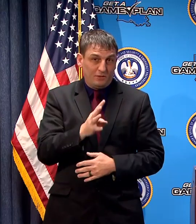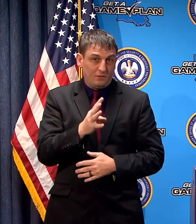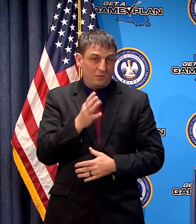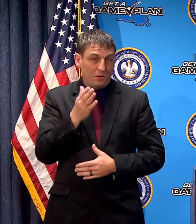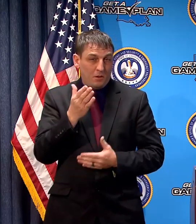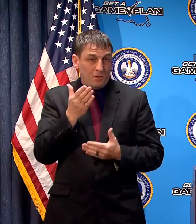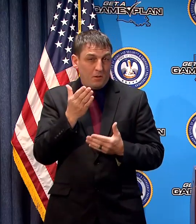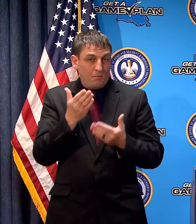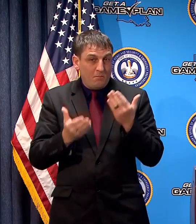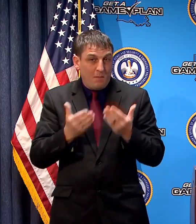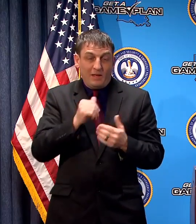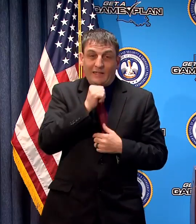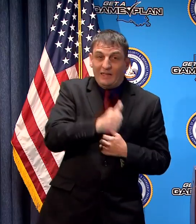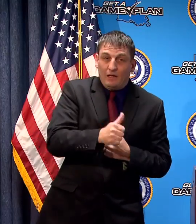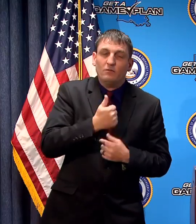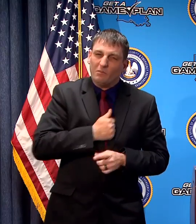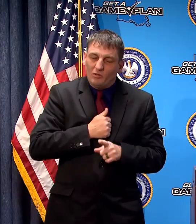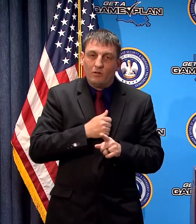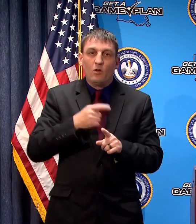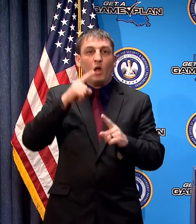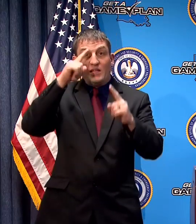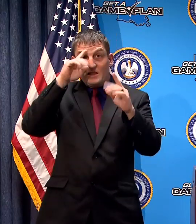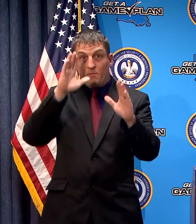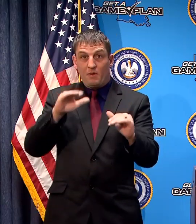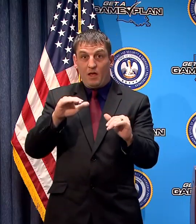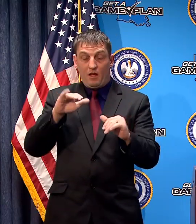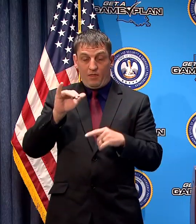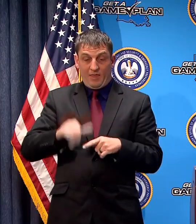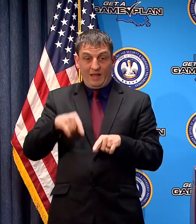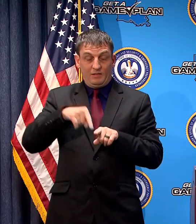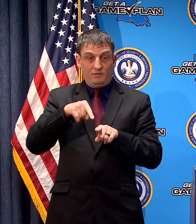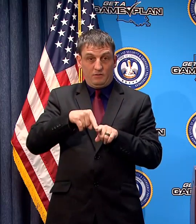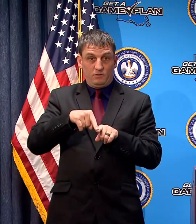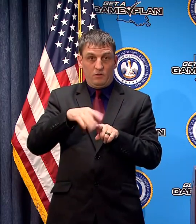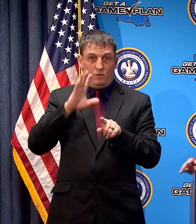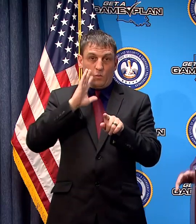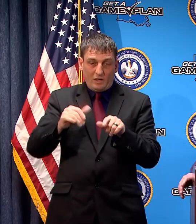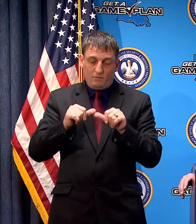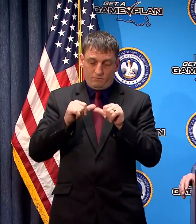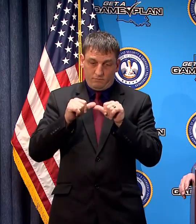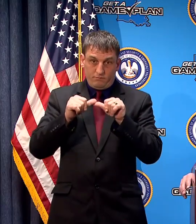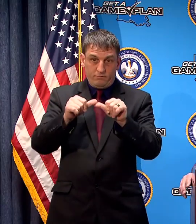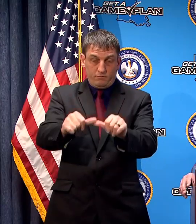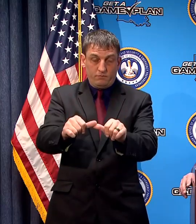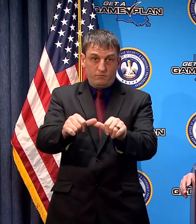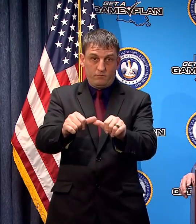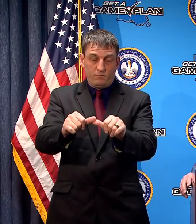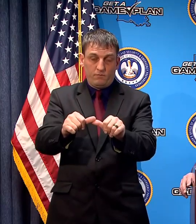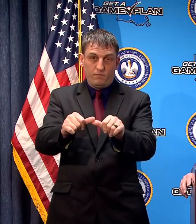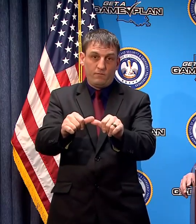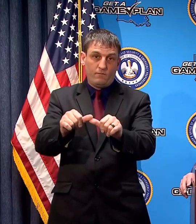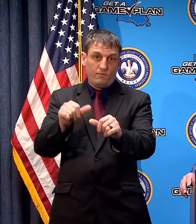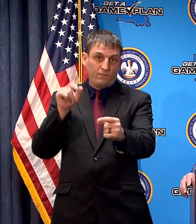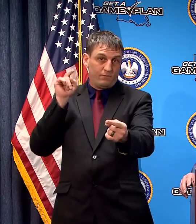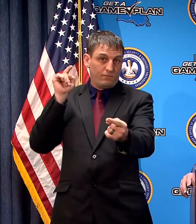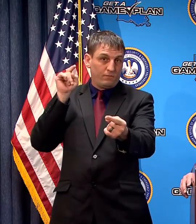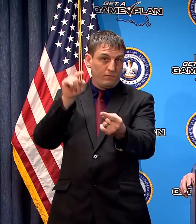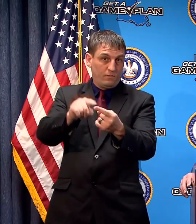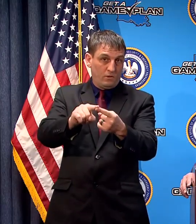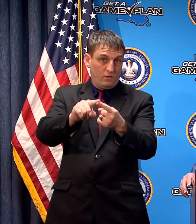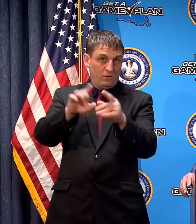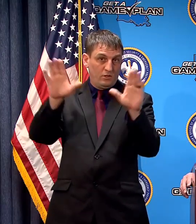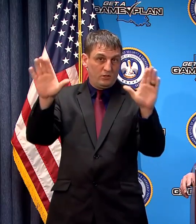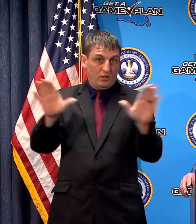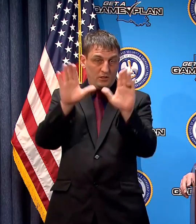apologize we expect right now that this order in fact it will stay in place through Sunday